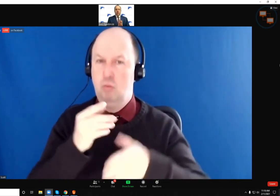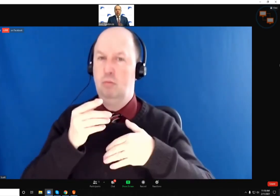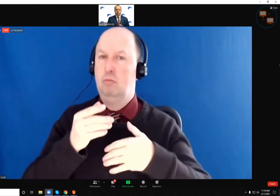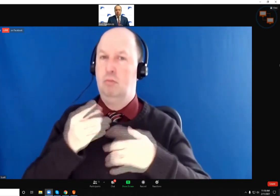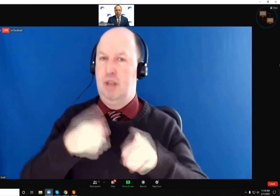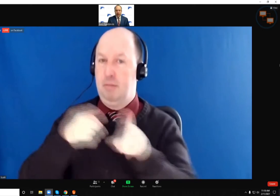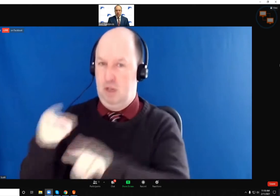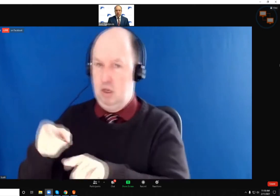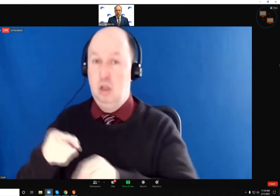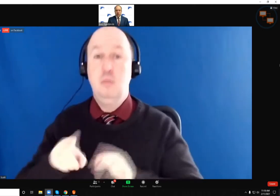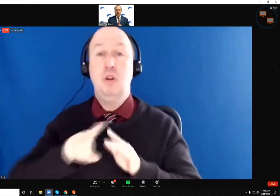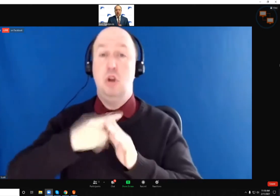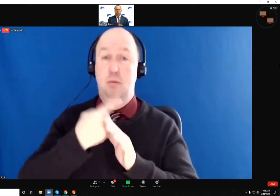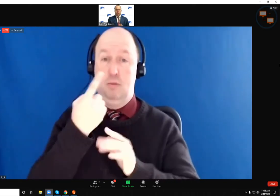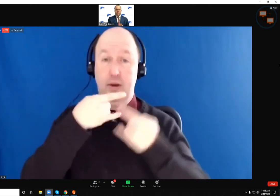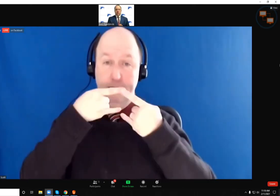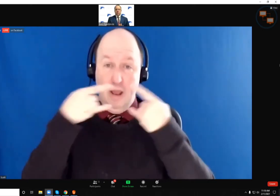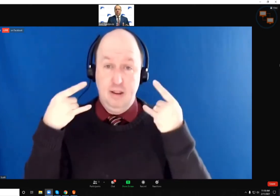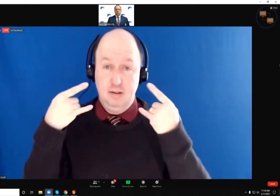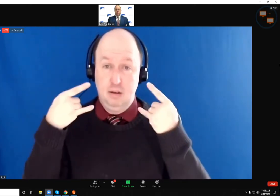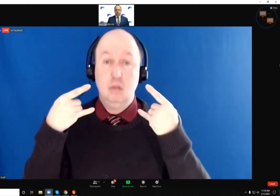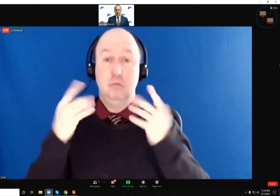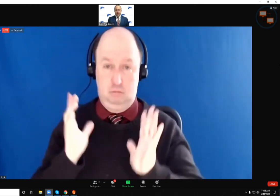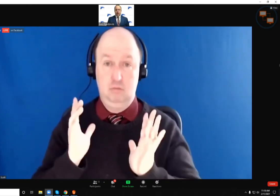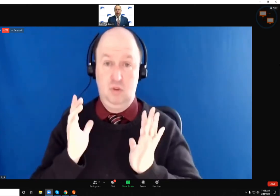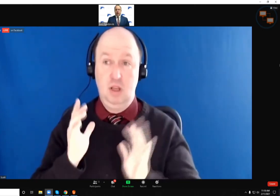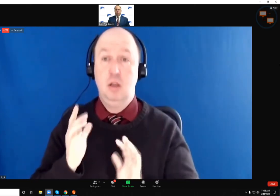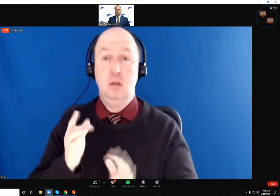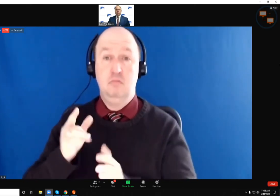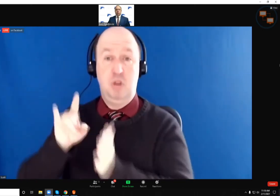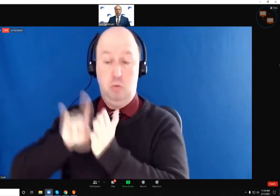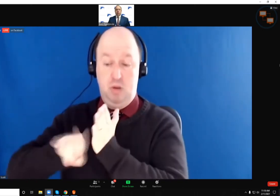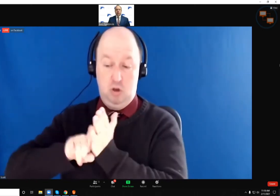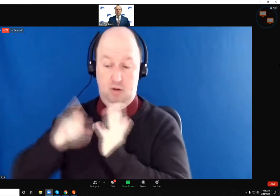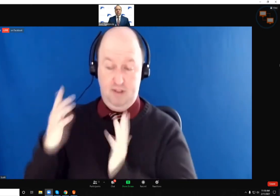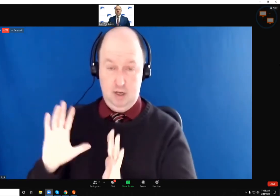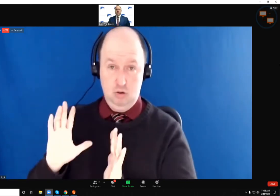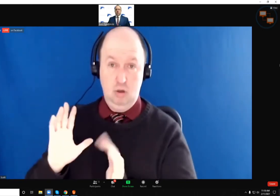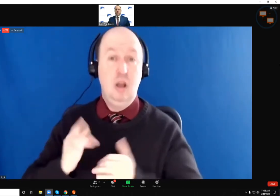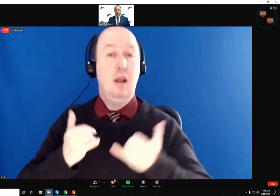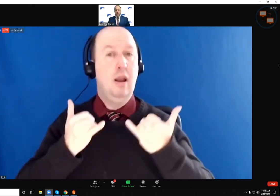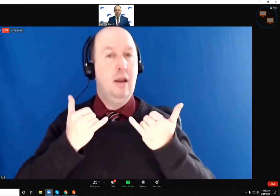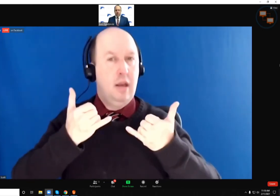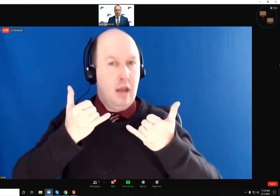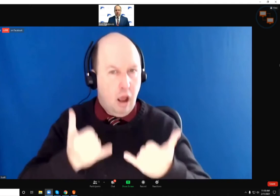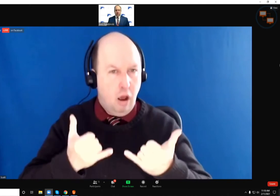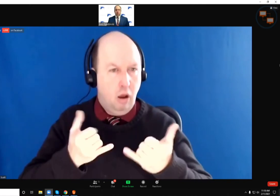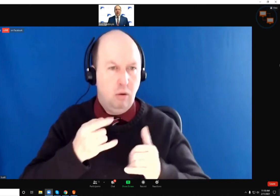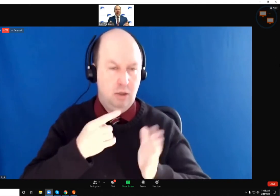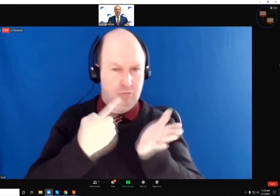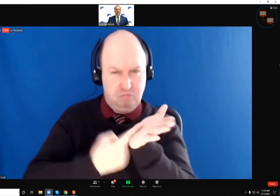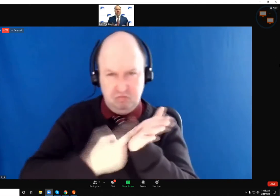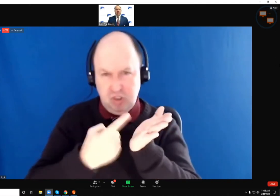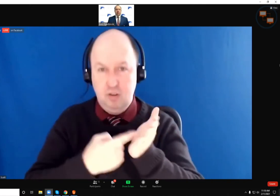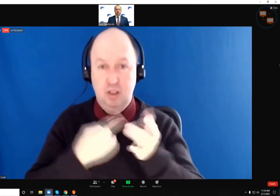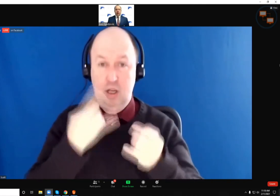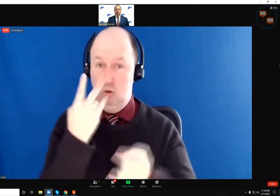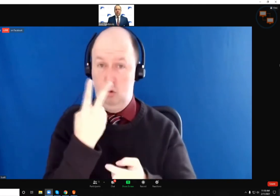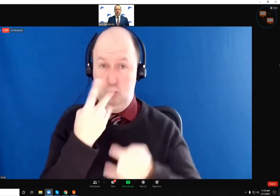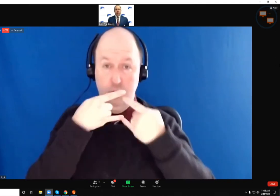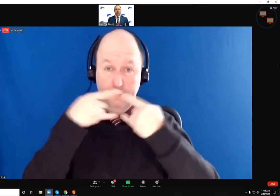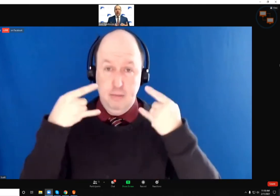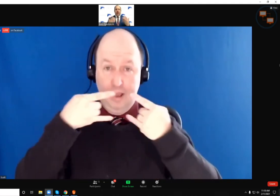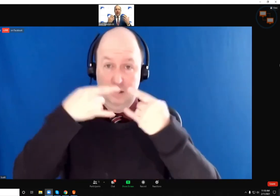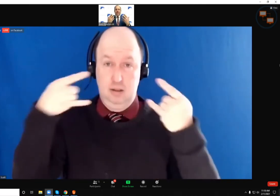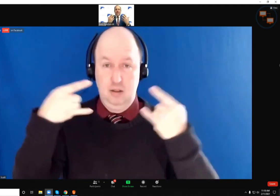We start off with the one mask, right? And then there's been some research on that. And now we went into this, the double mask issue. I think the bottom line